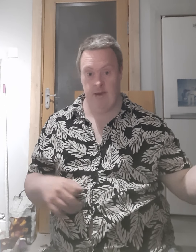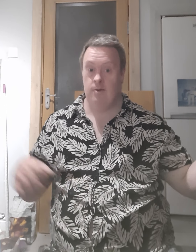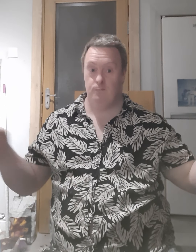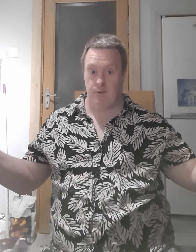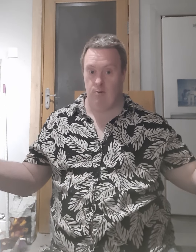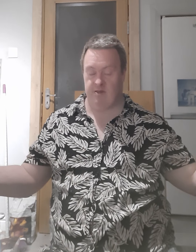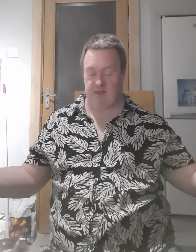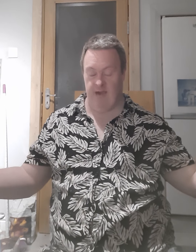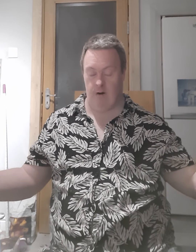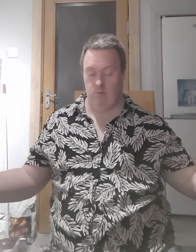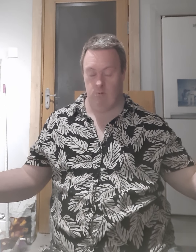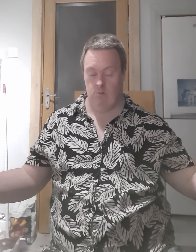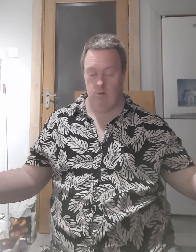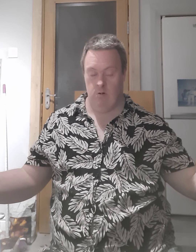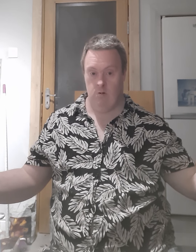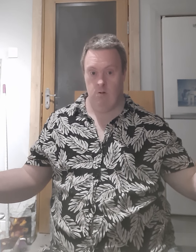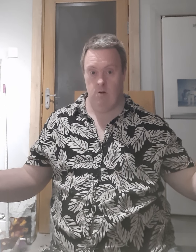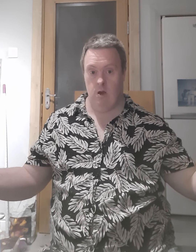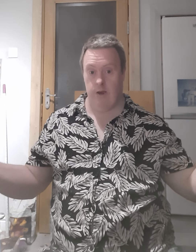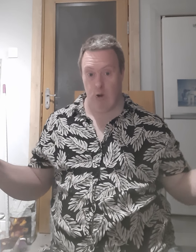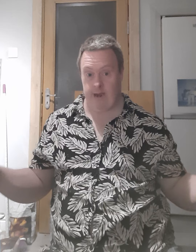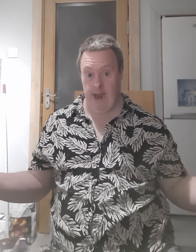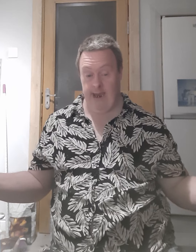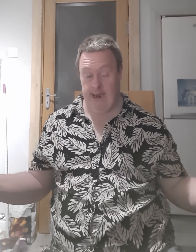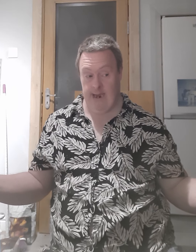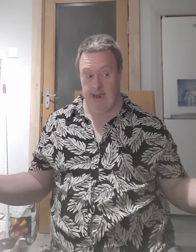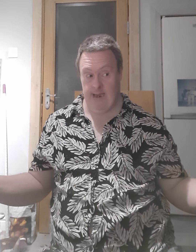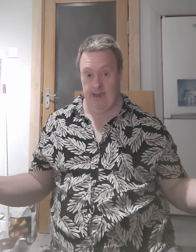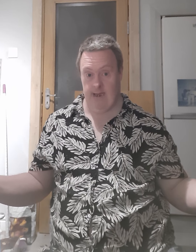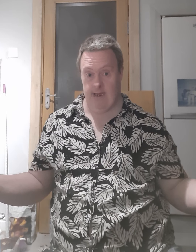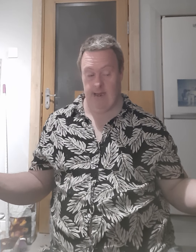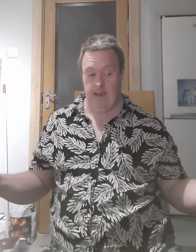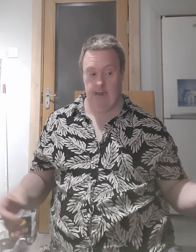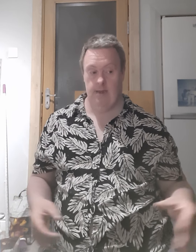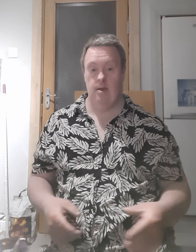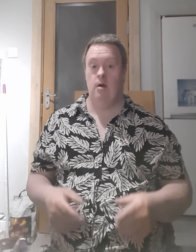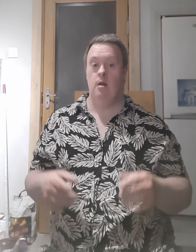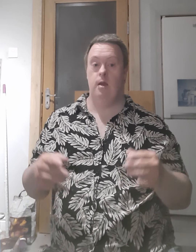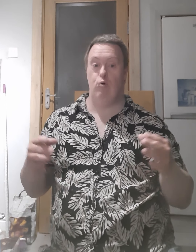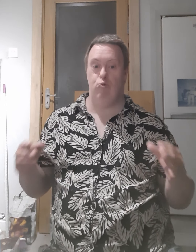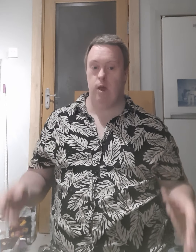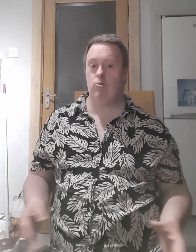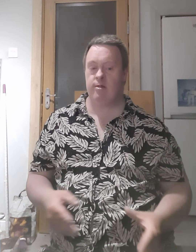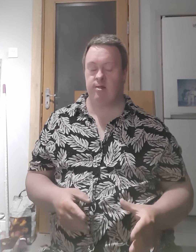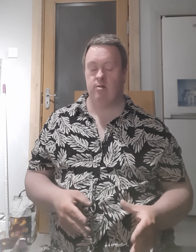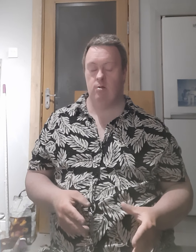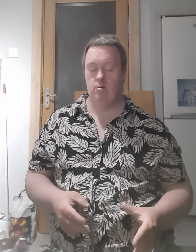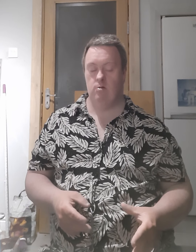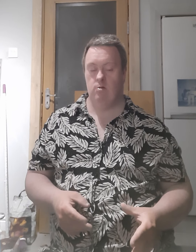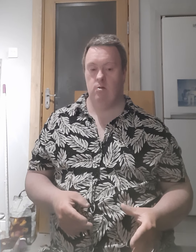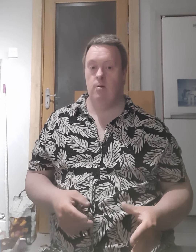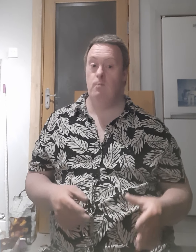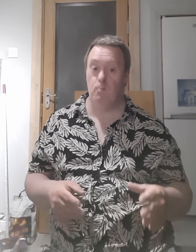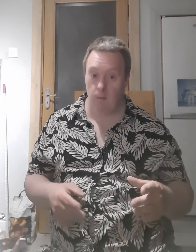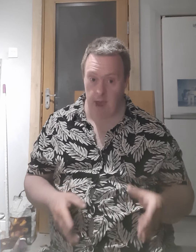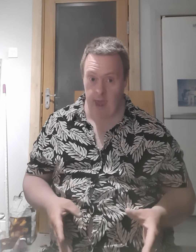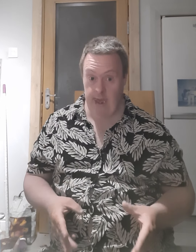real I'm stable. Real number seven,